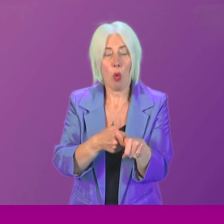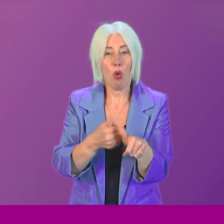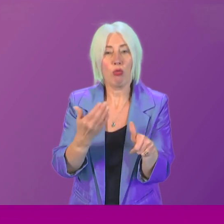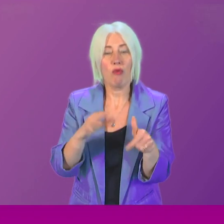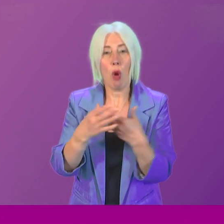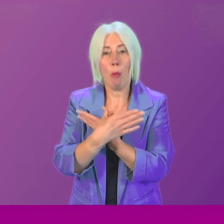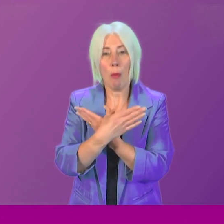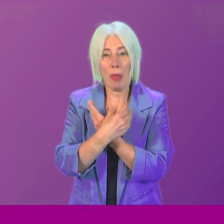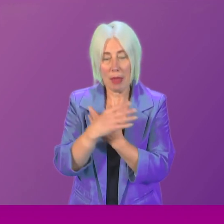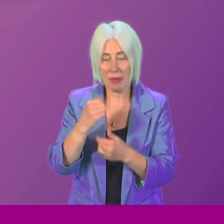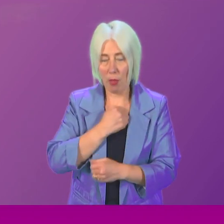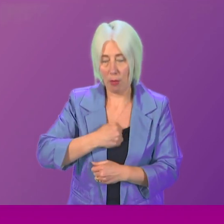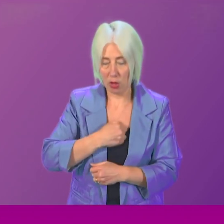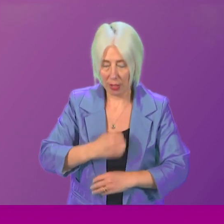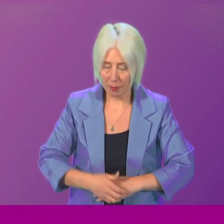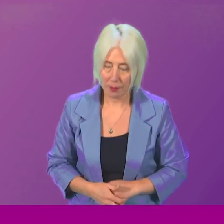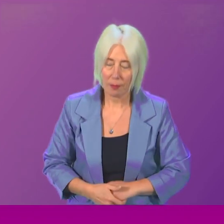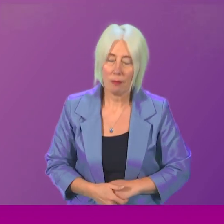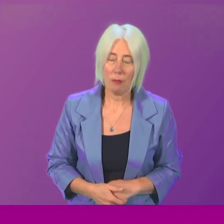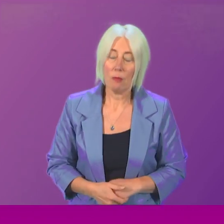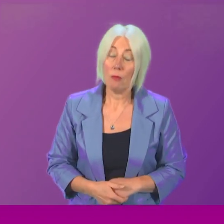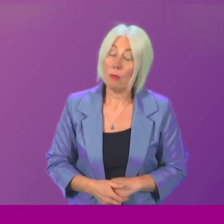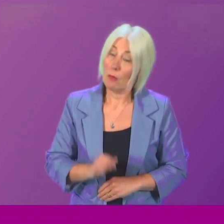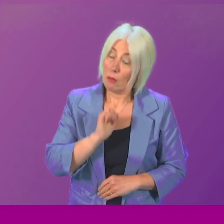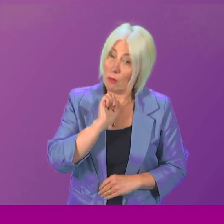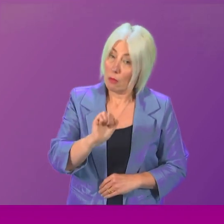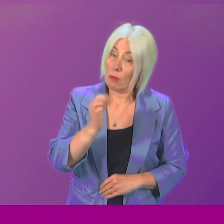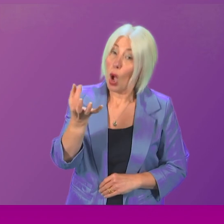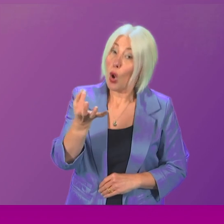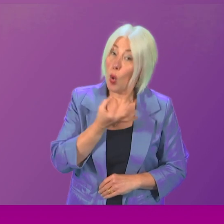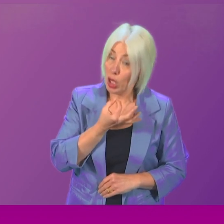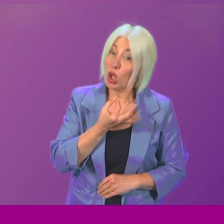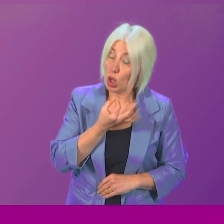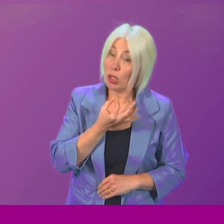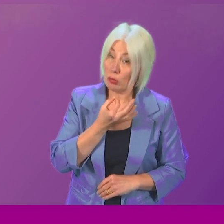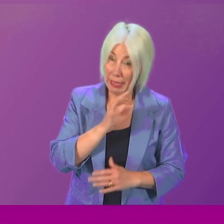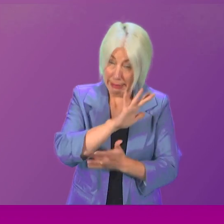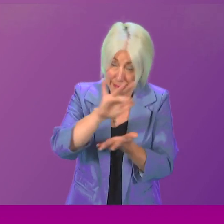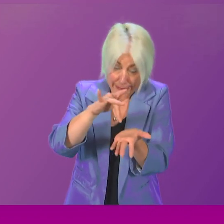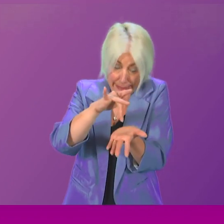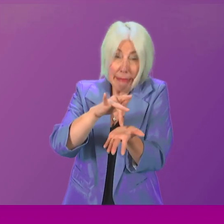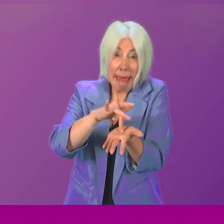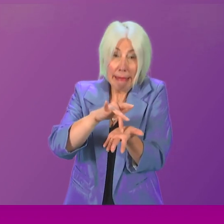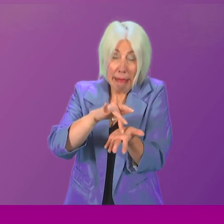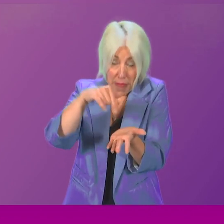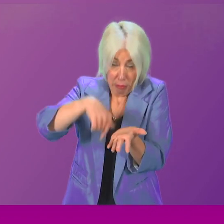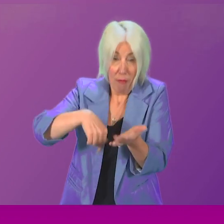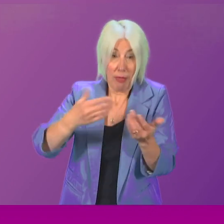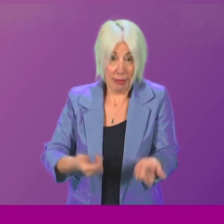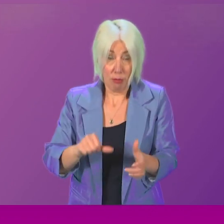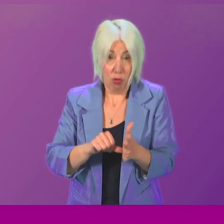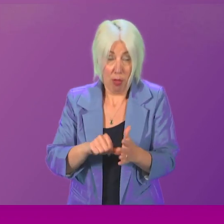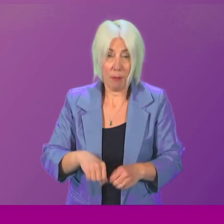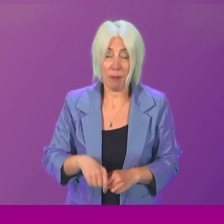with the apology offered today? I think her question goes to the heart of this issue. These